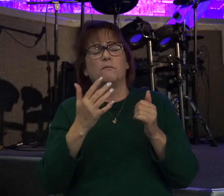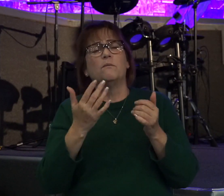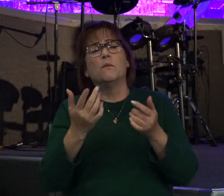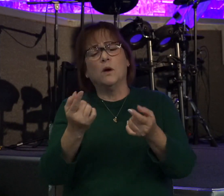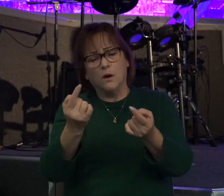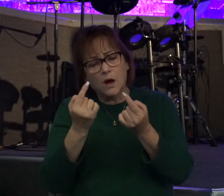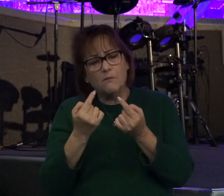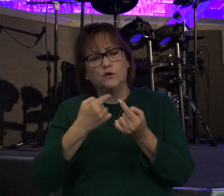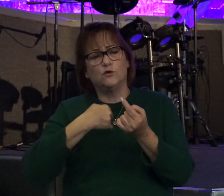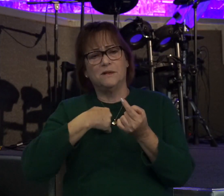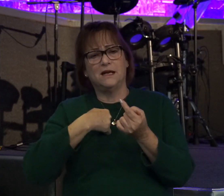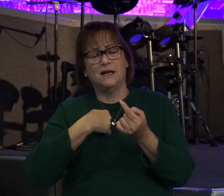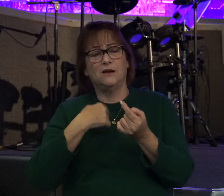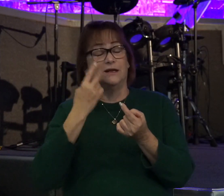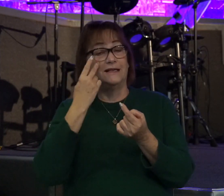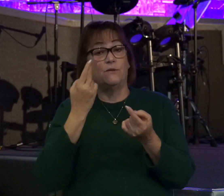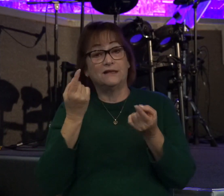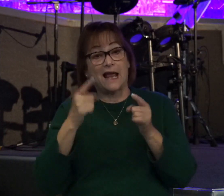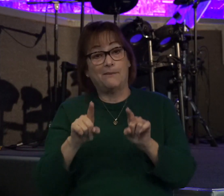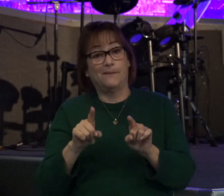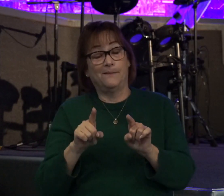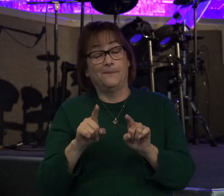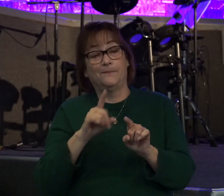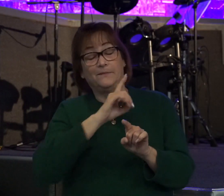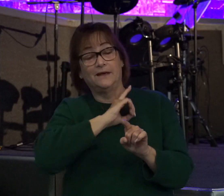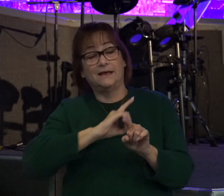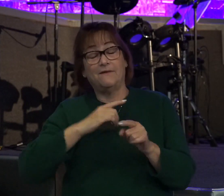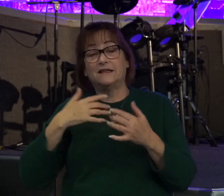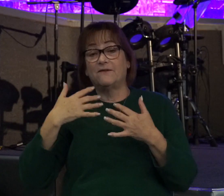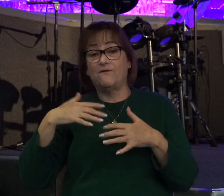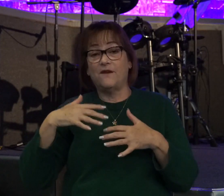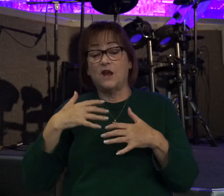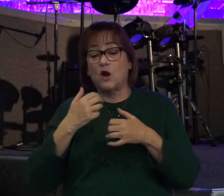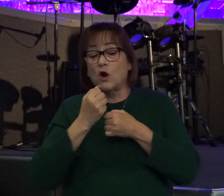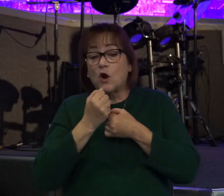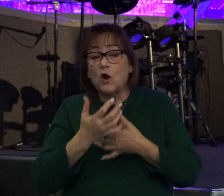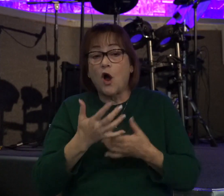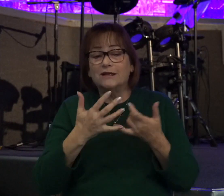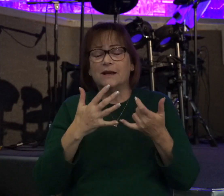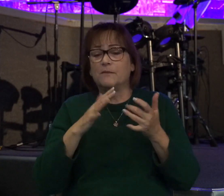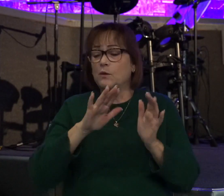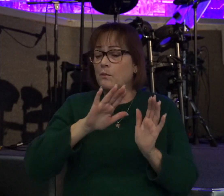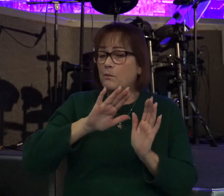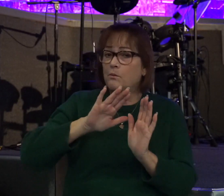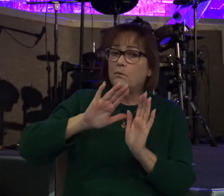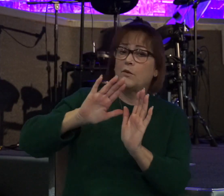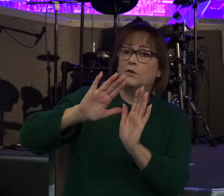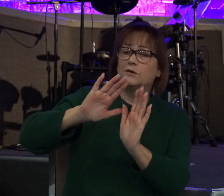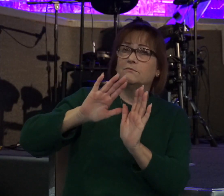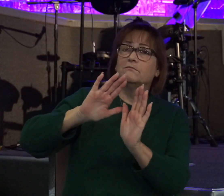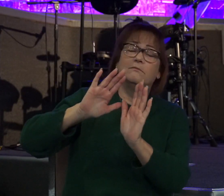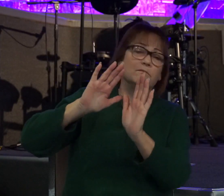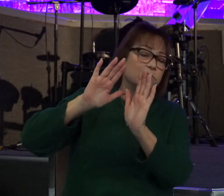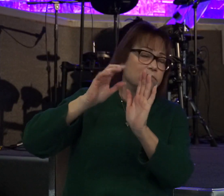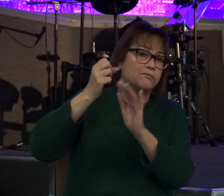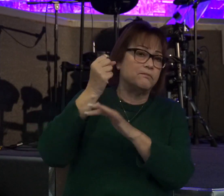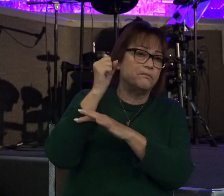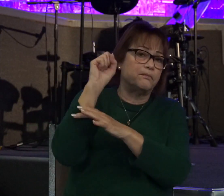Do you see it? What's happening? David's fear caused him to push away from God in this moment here.